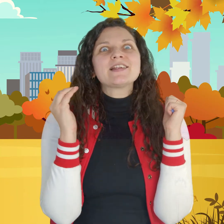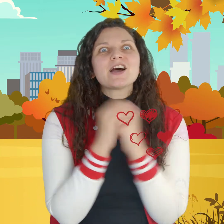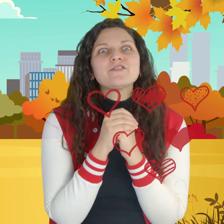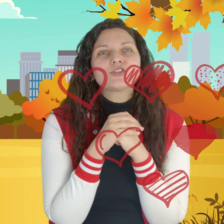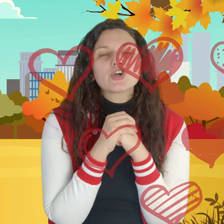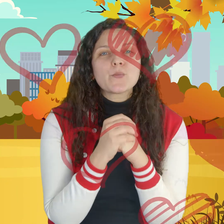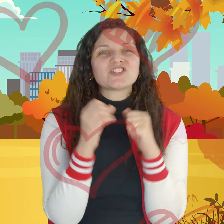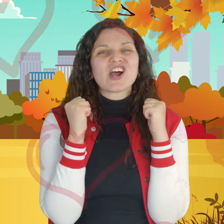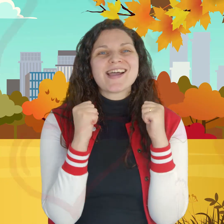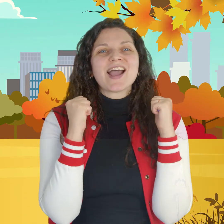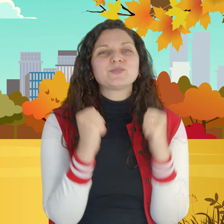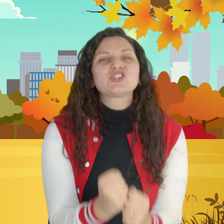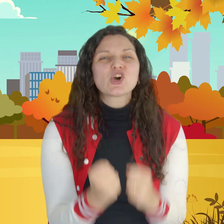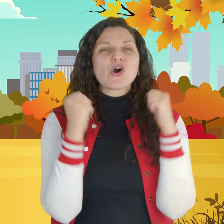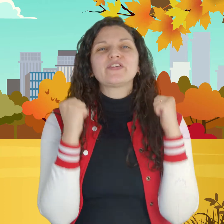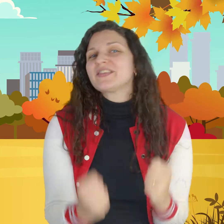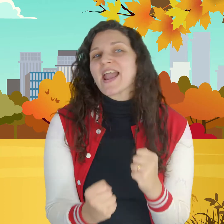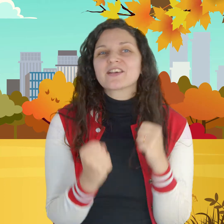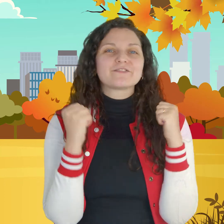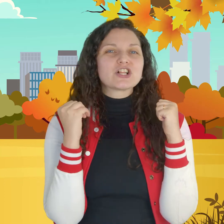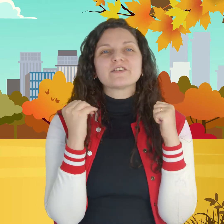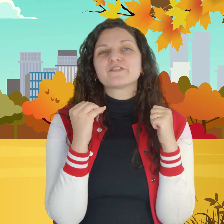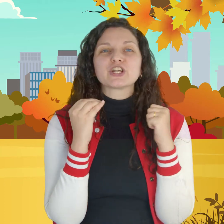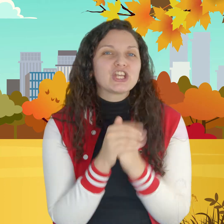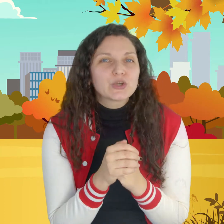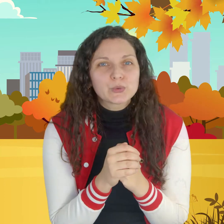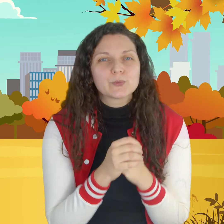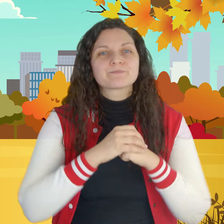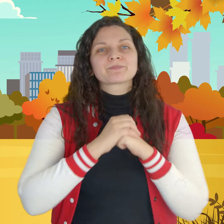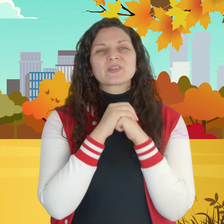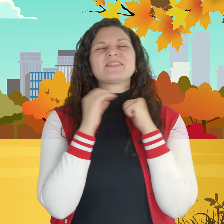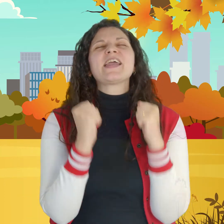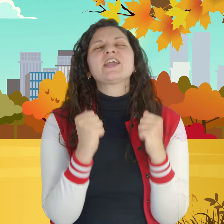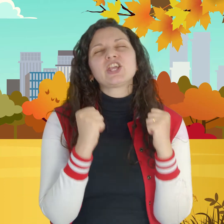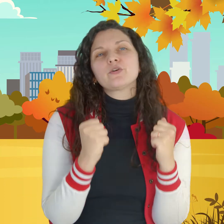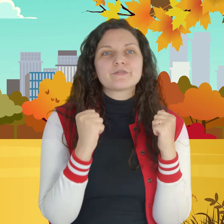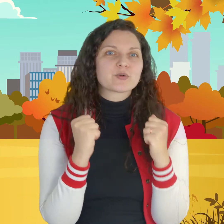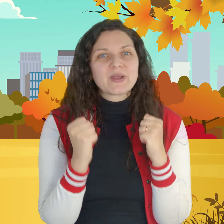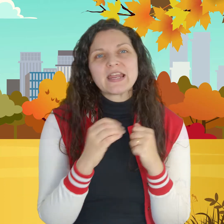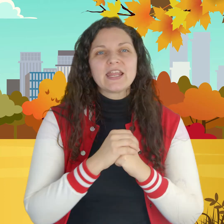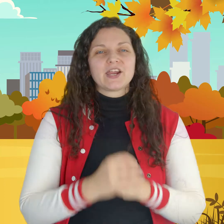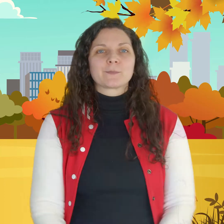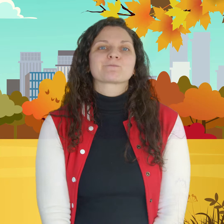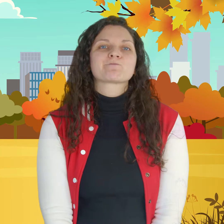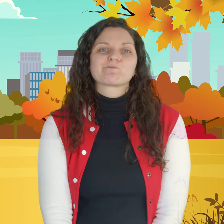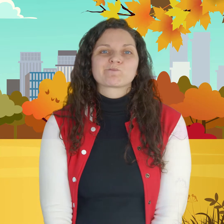love you oh much I am so thankful for you thank you for being here hmm